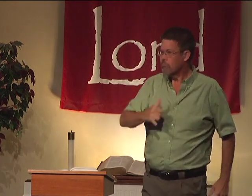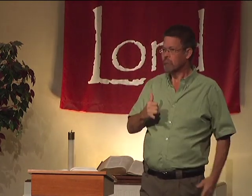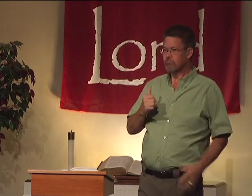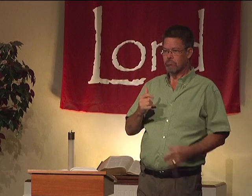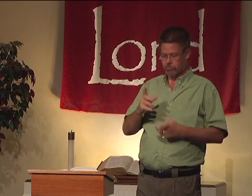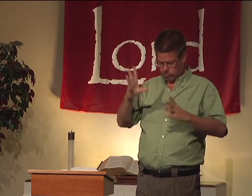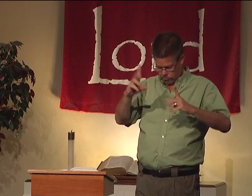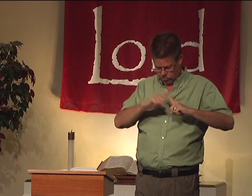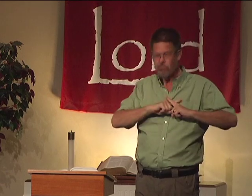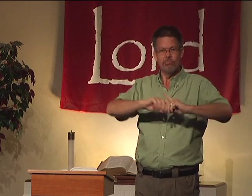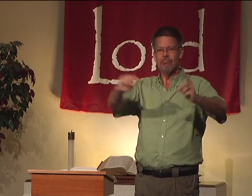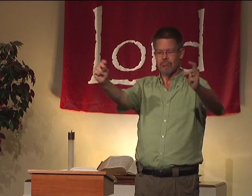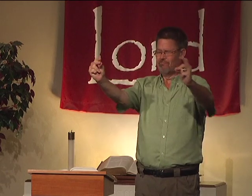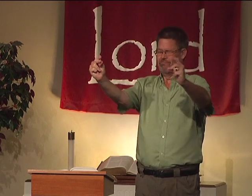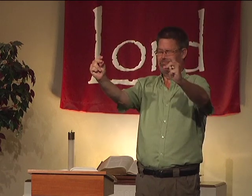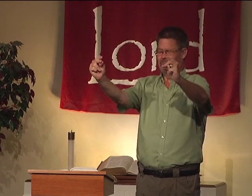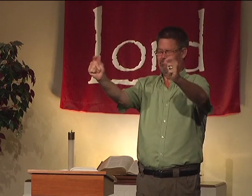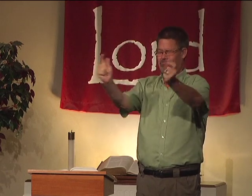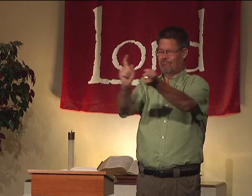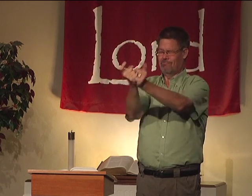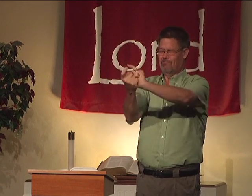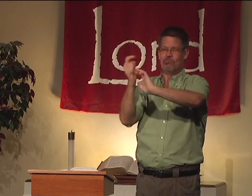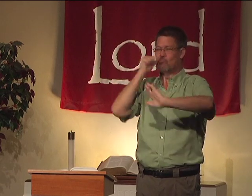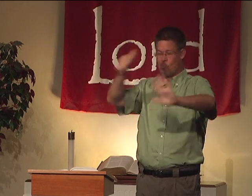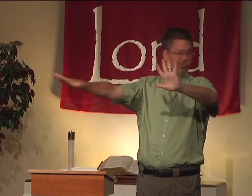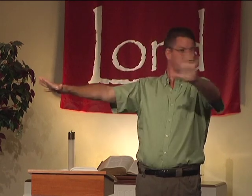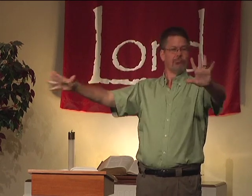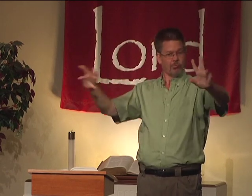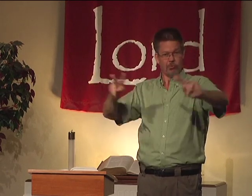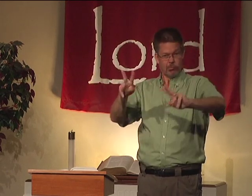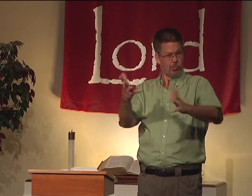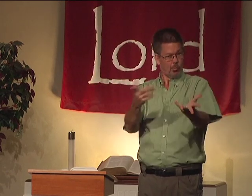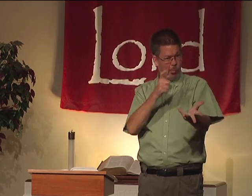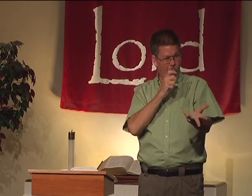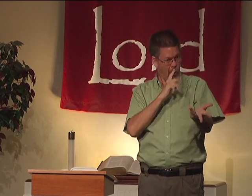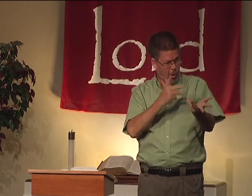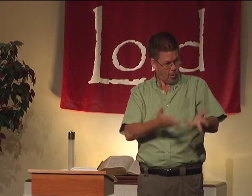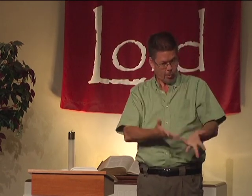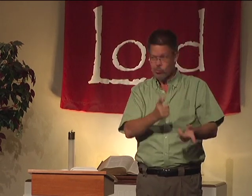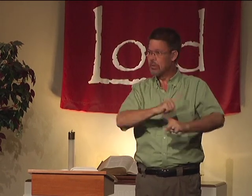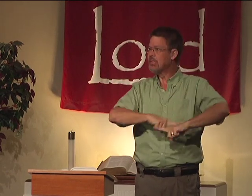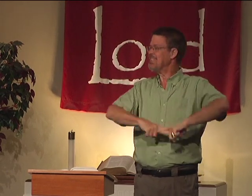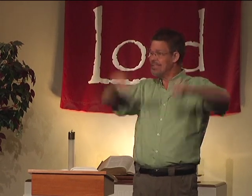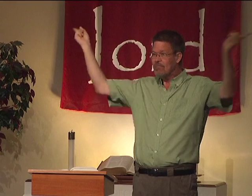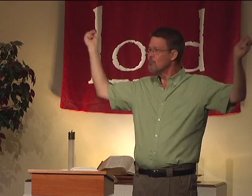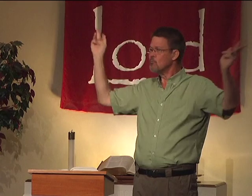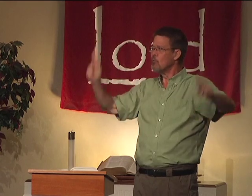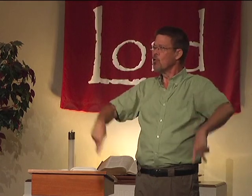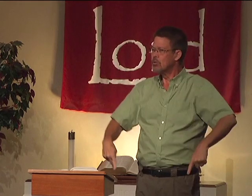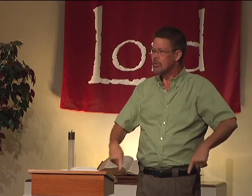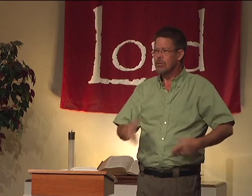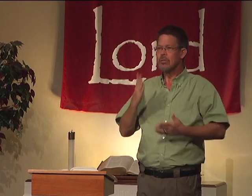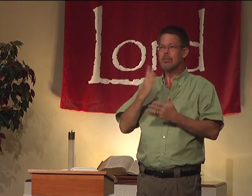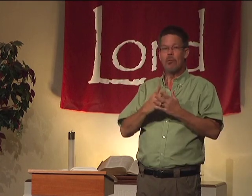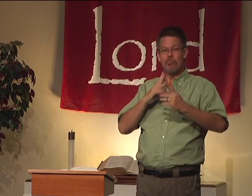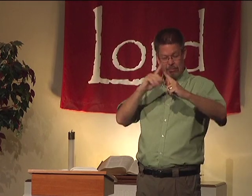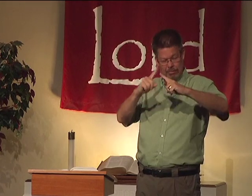Some people just take him into their heart and immediately they're like a changed person. And people say, who are you? You're so different.